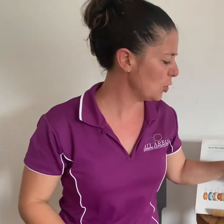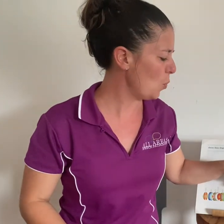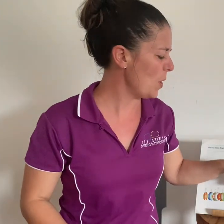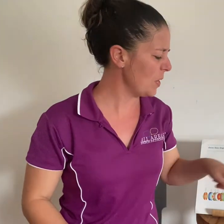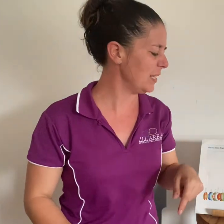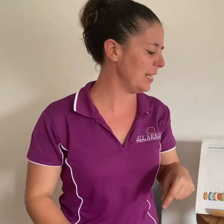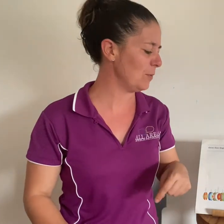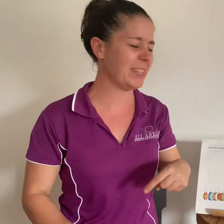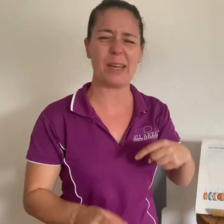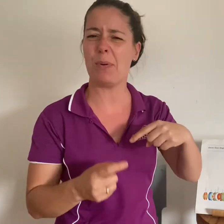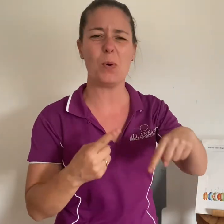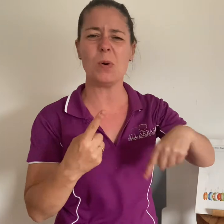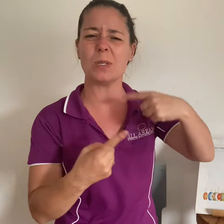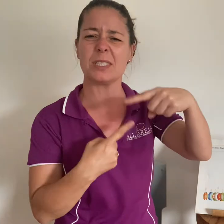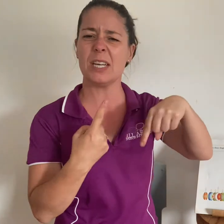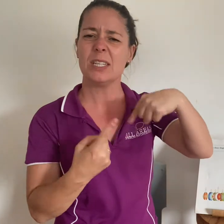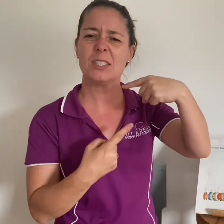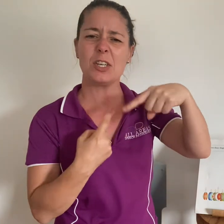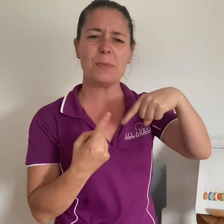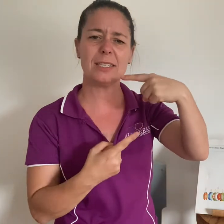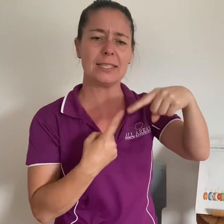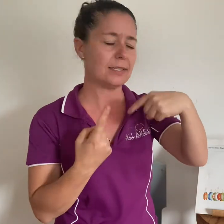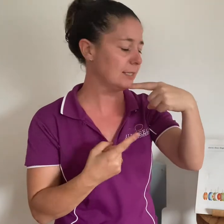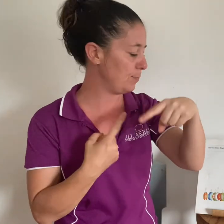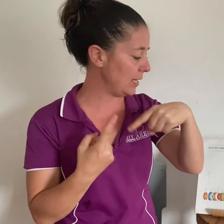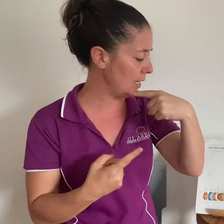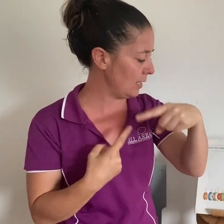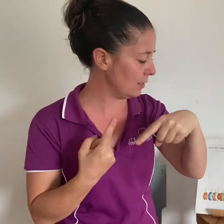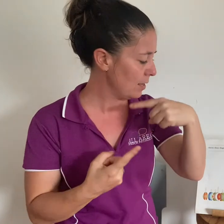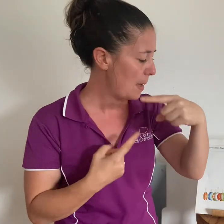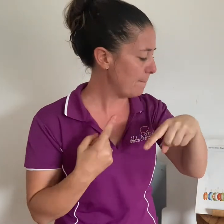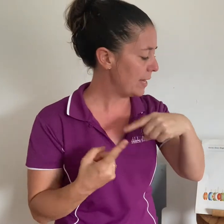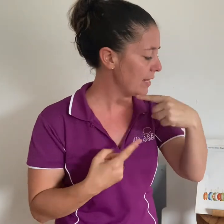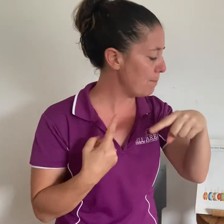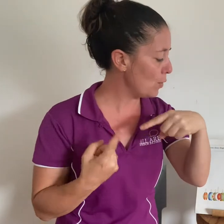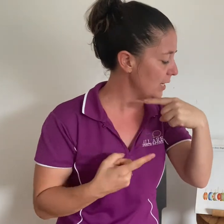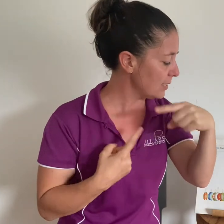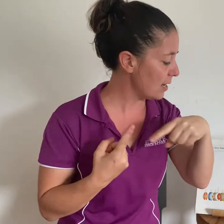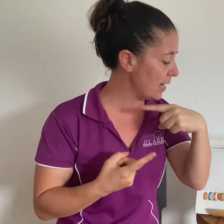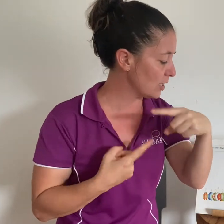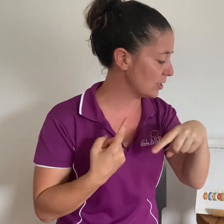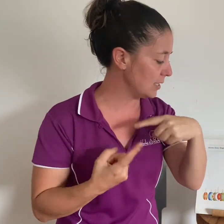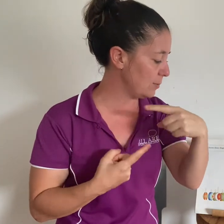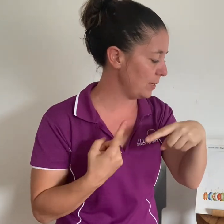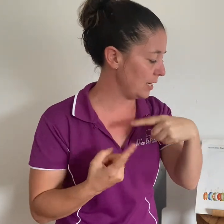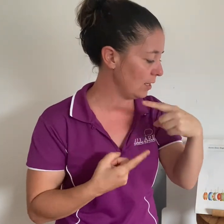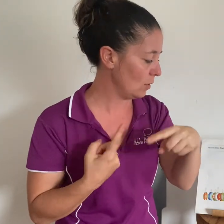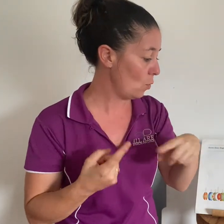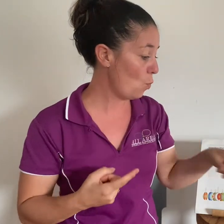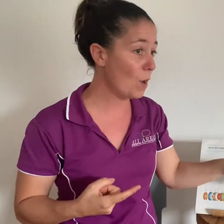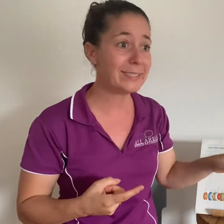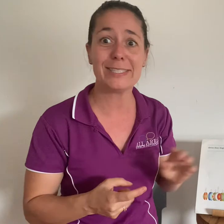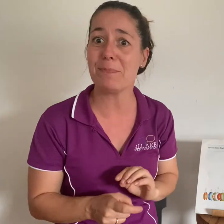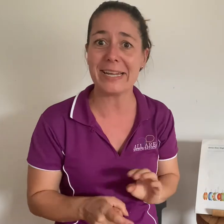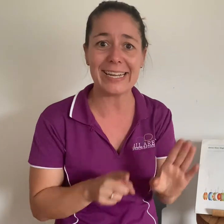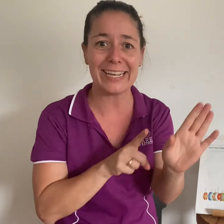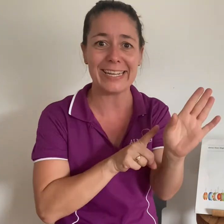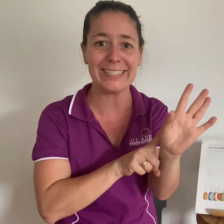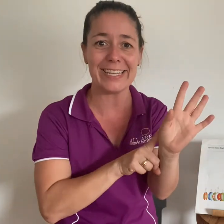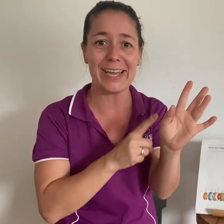twirling with their paws so you might say spinning but their bodies aren't actually spinning what's spinning is a